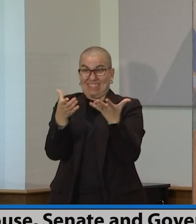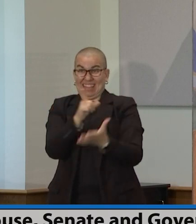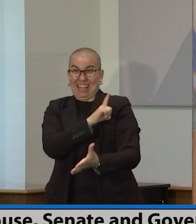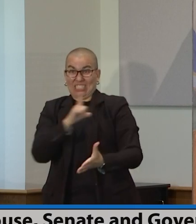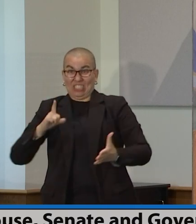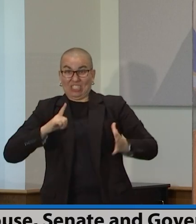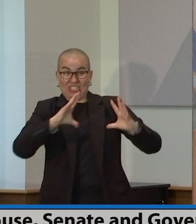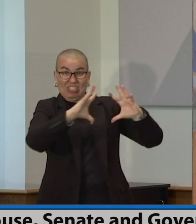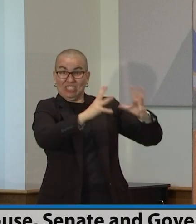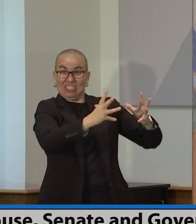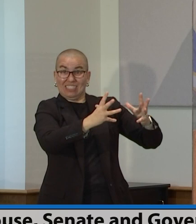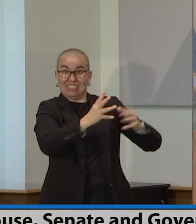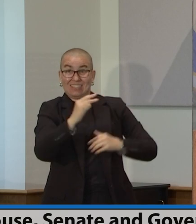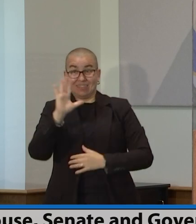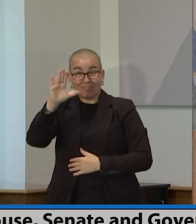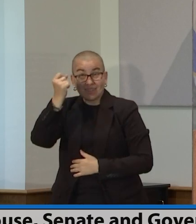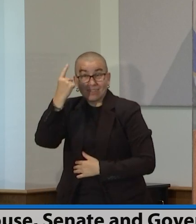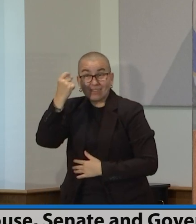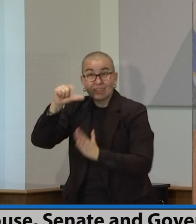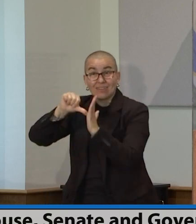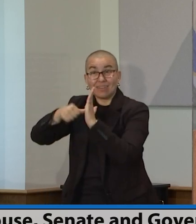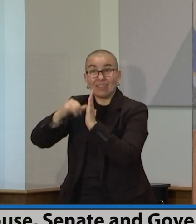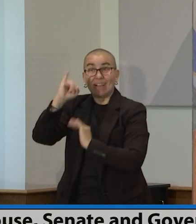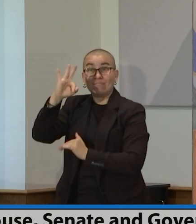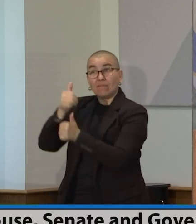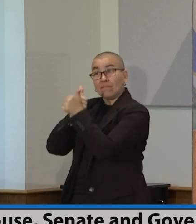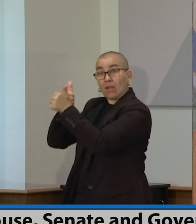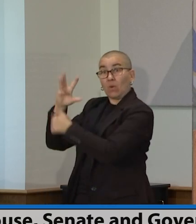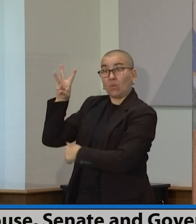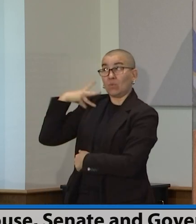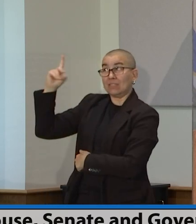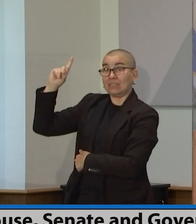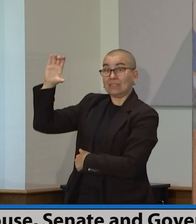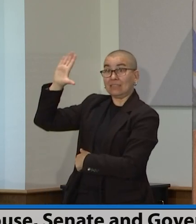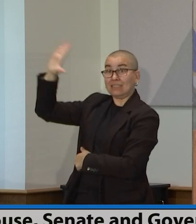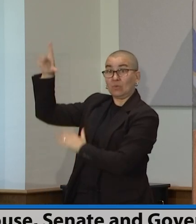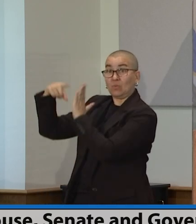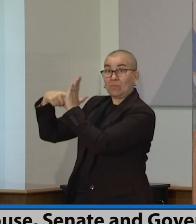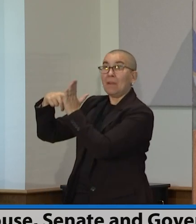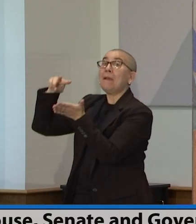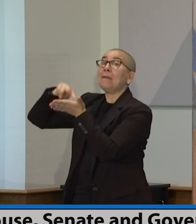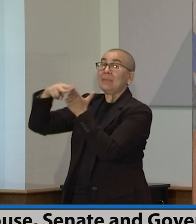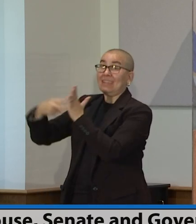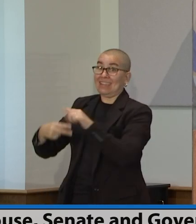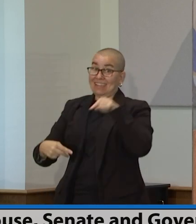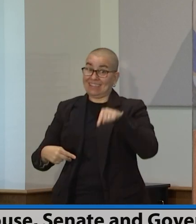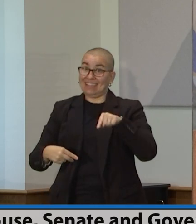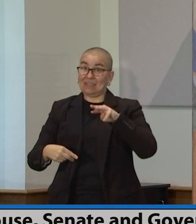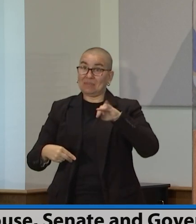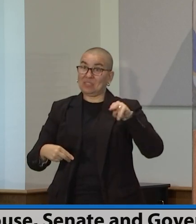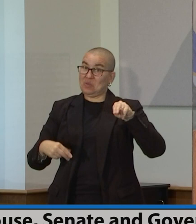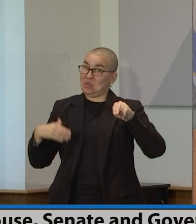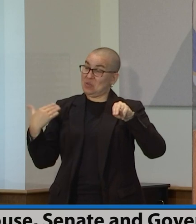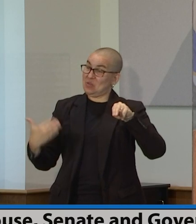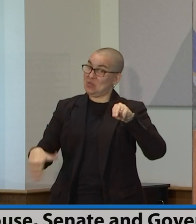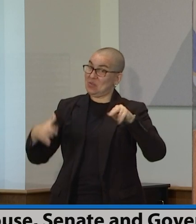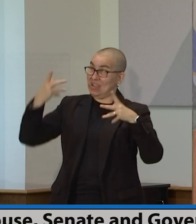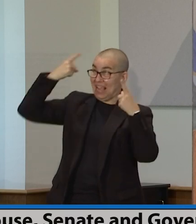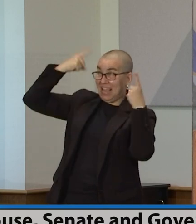this stuff should be impossible. But because of the leadership of the Speaker, of the leader, and their